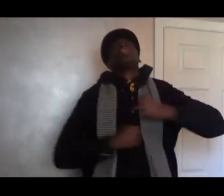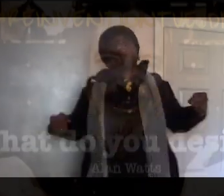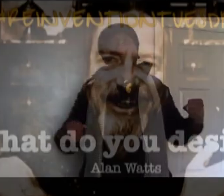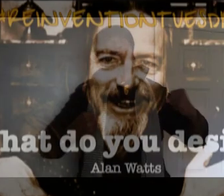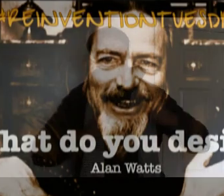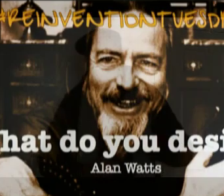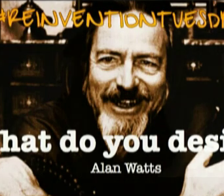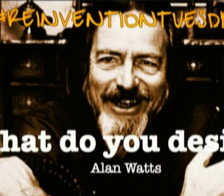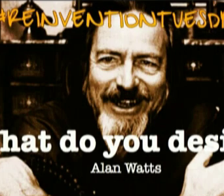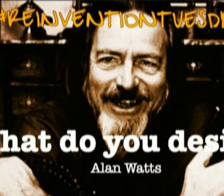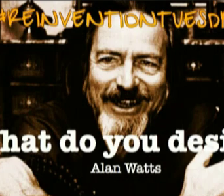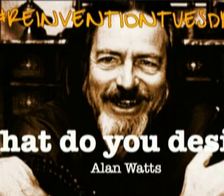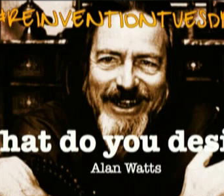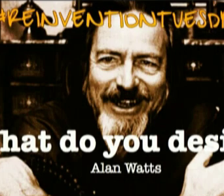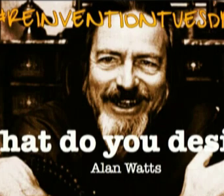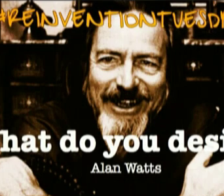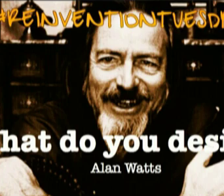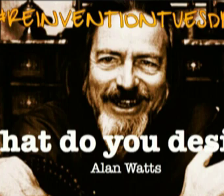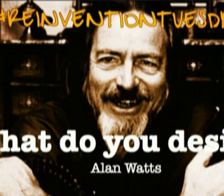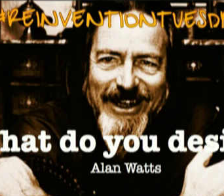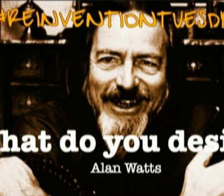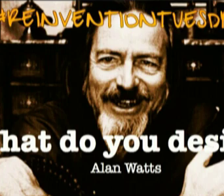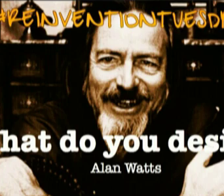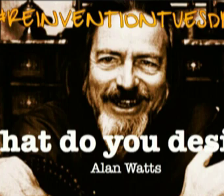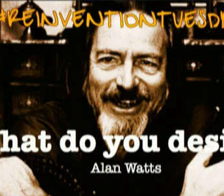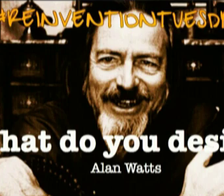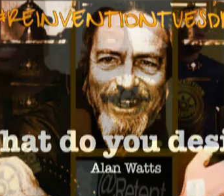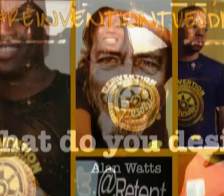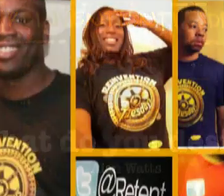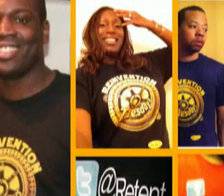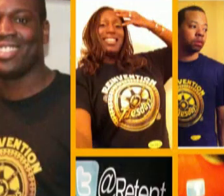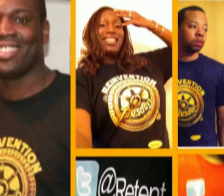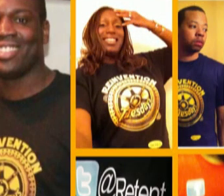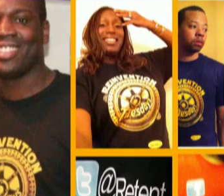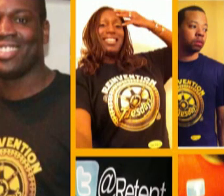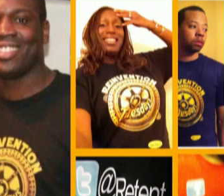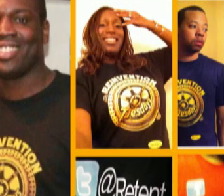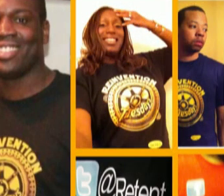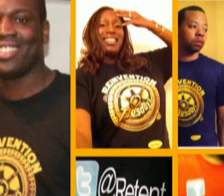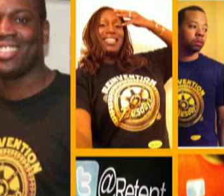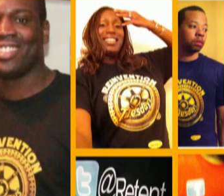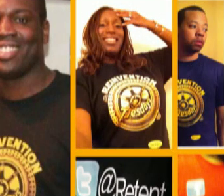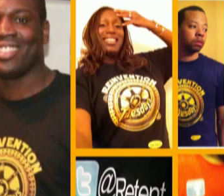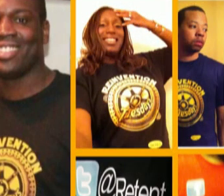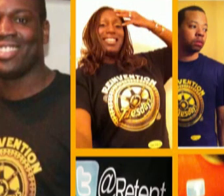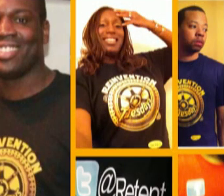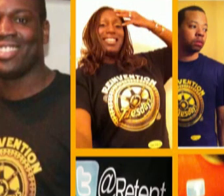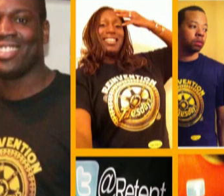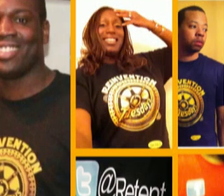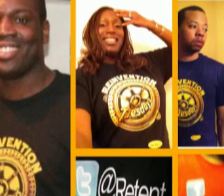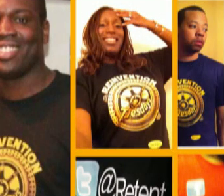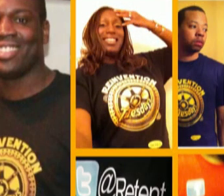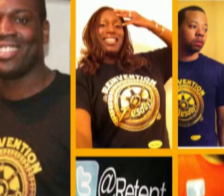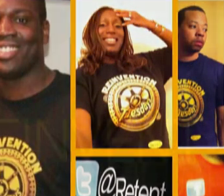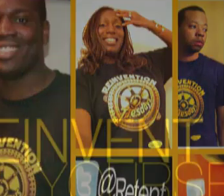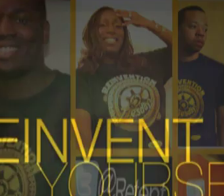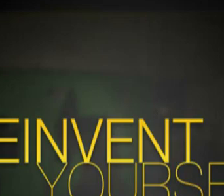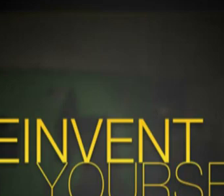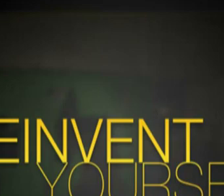Reinvention Tuesdays. Anything you can be interested in, you'll find others along. But it's absolutely stupid to spend